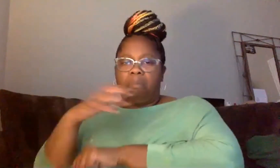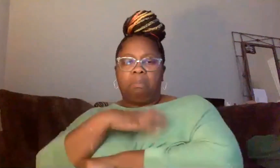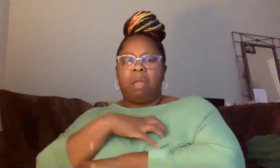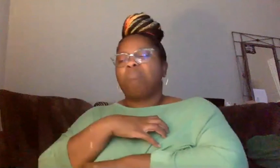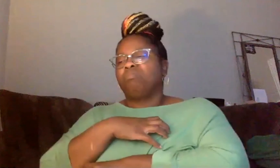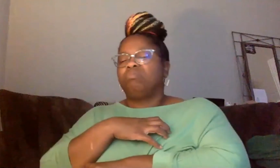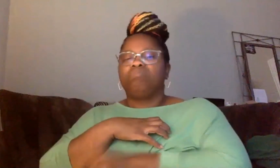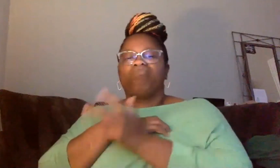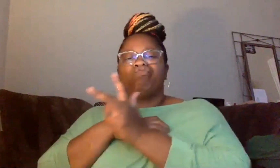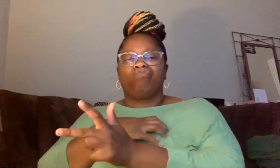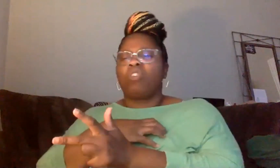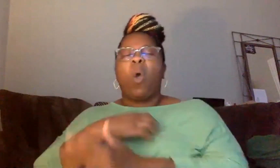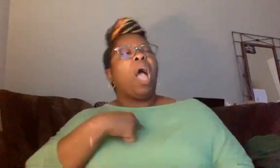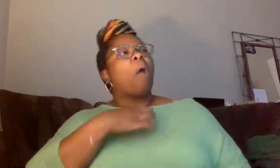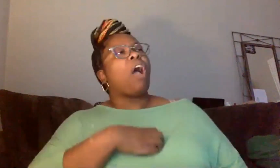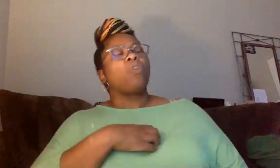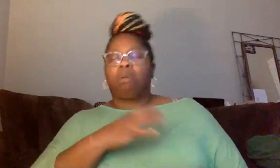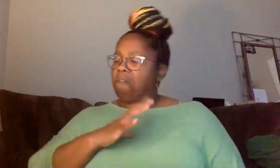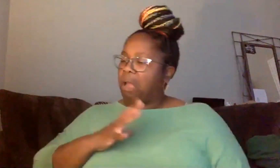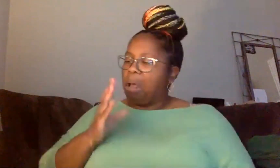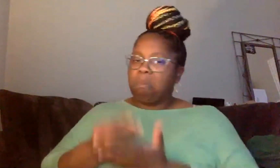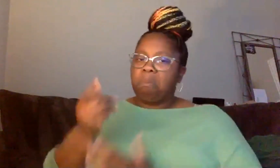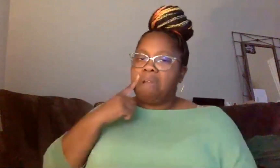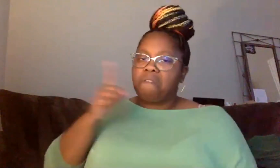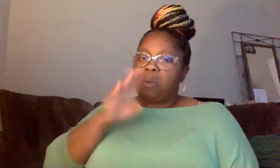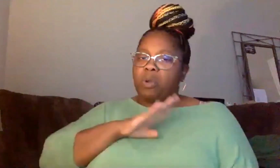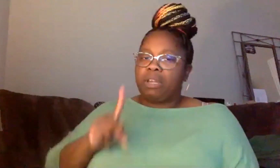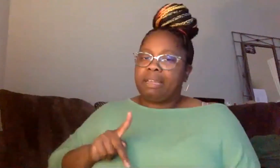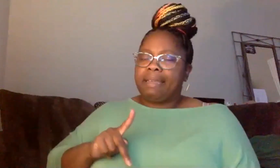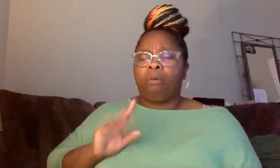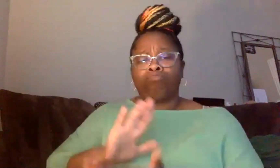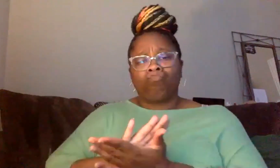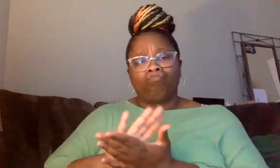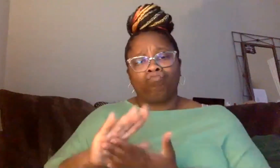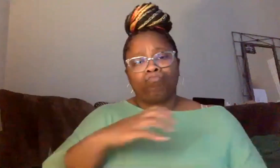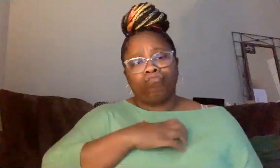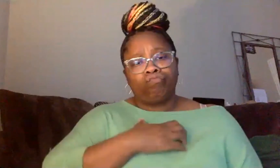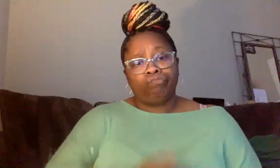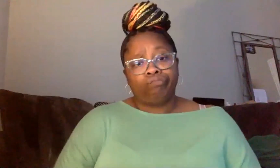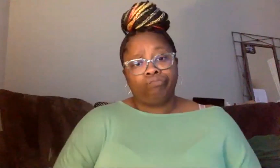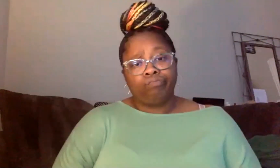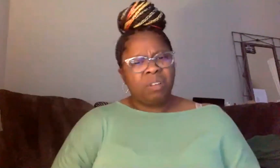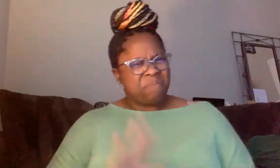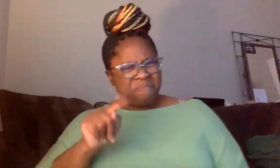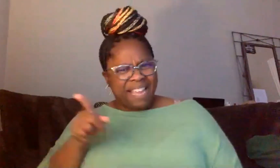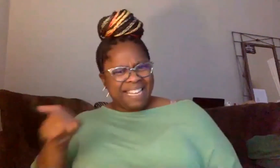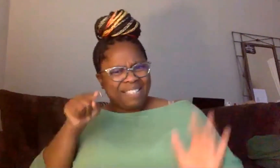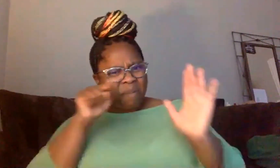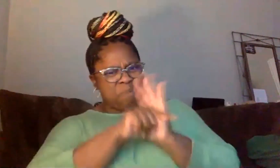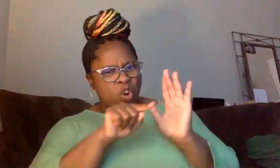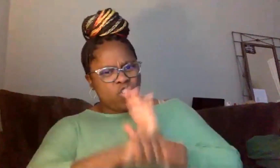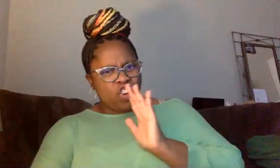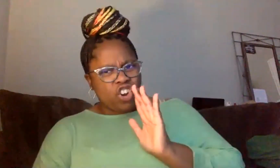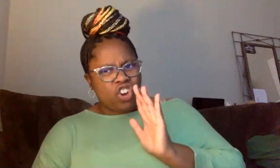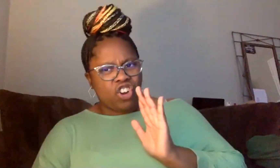King because he said he was hungry. How nice of them, right? But he's a murderer, but the kid with the 12 year